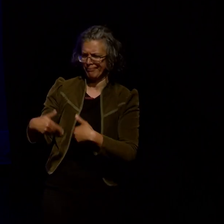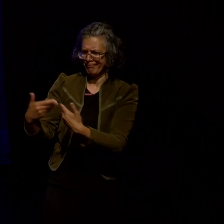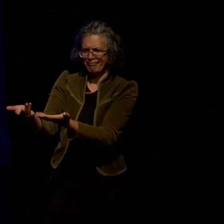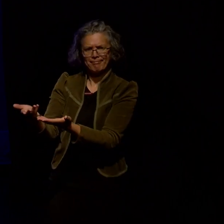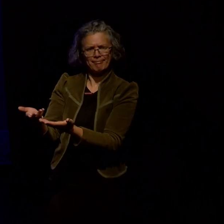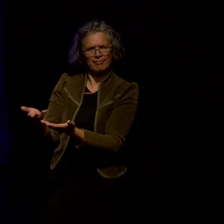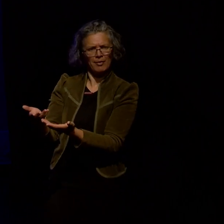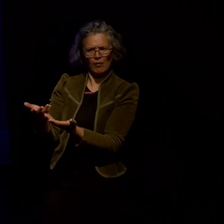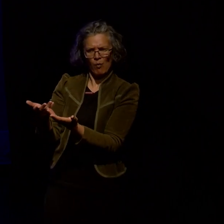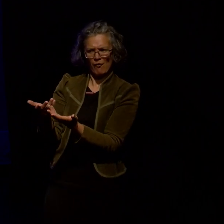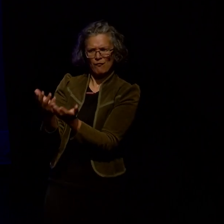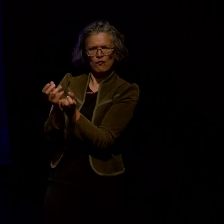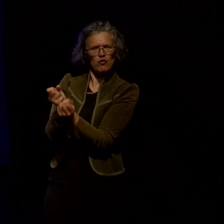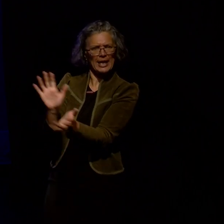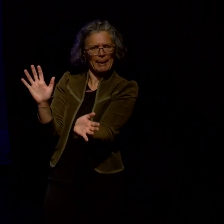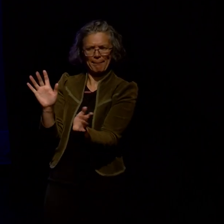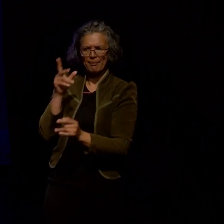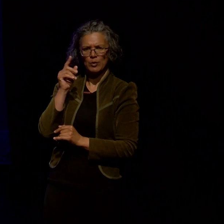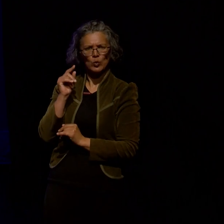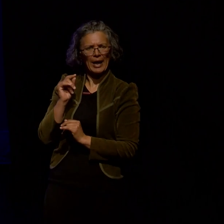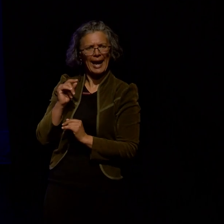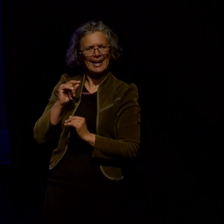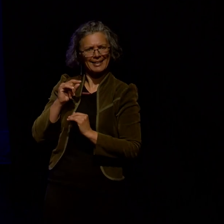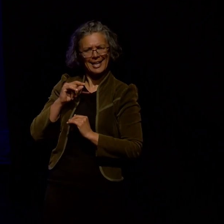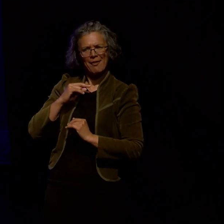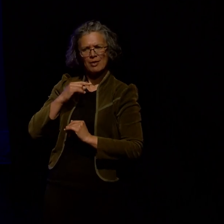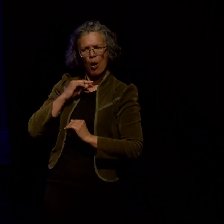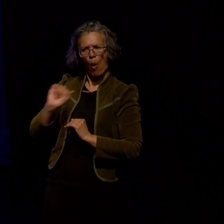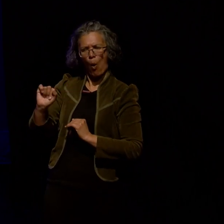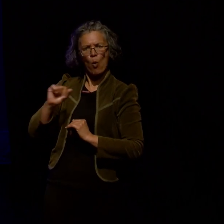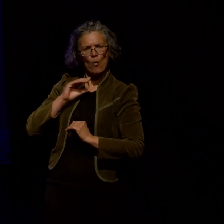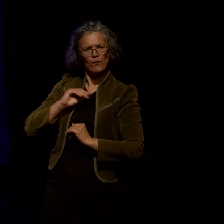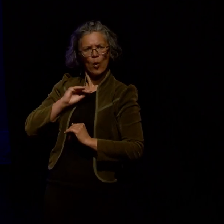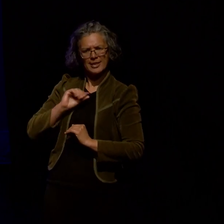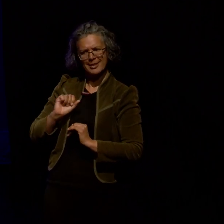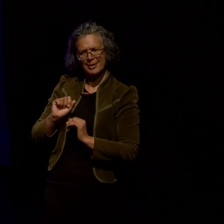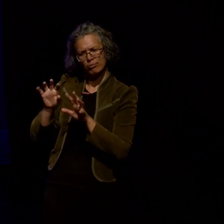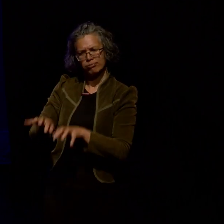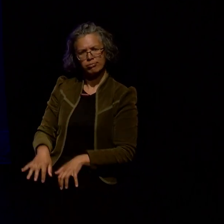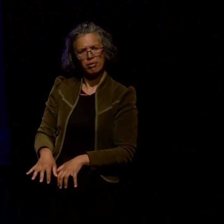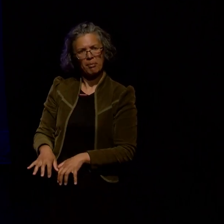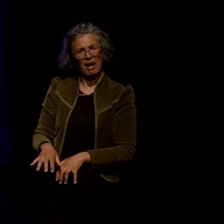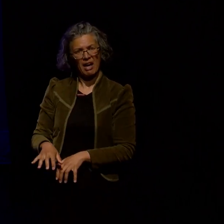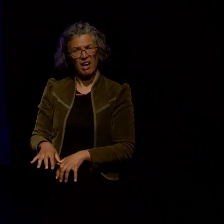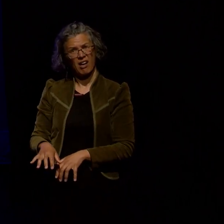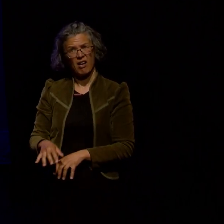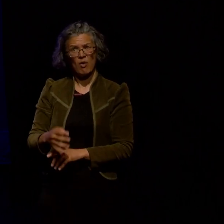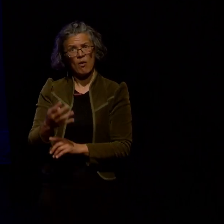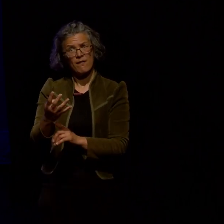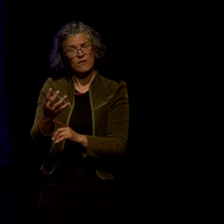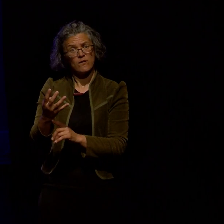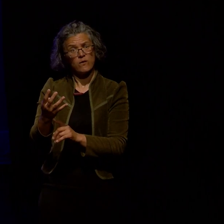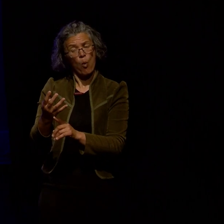way they'd like to and about half of them were game enough to take me up on that. The other half took a look at early